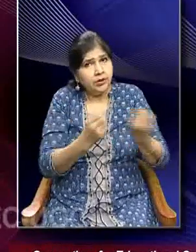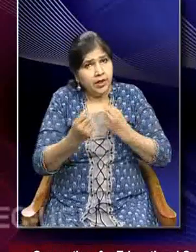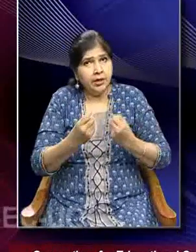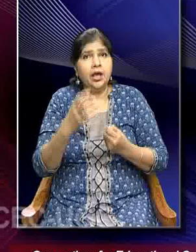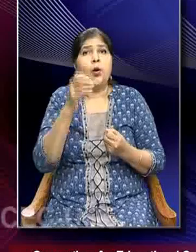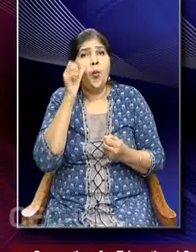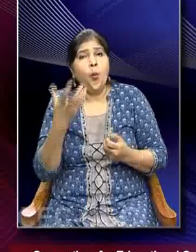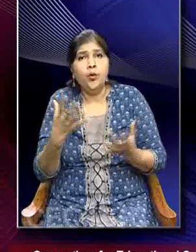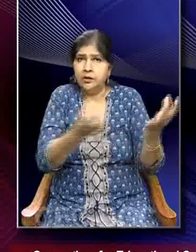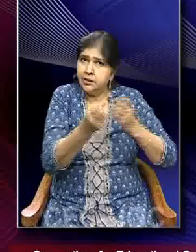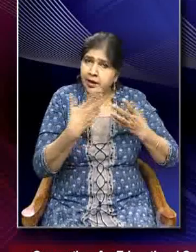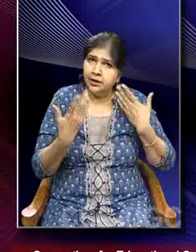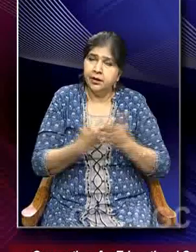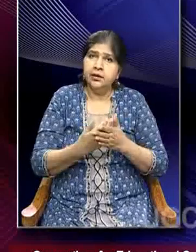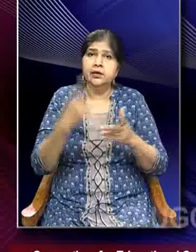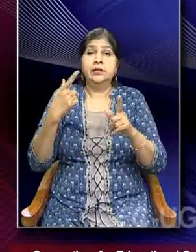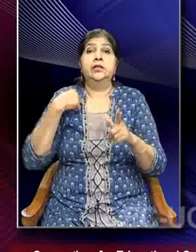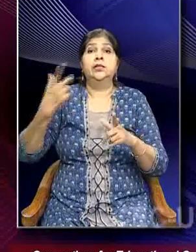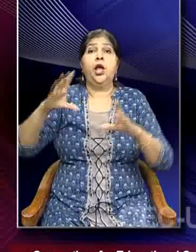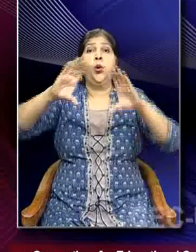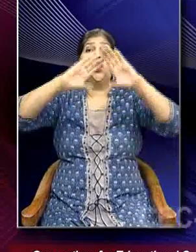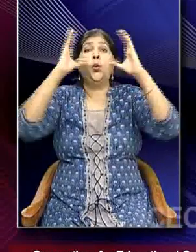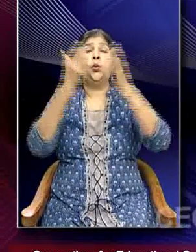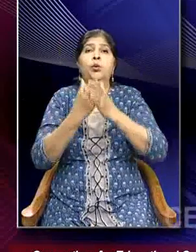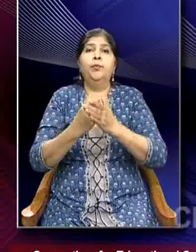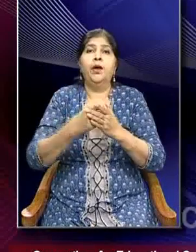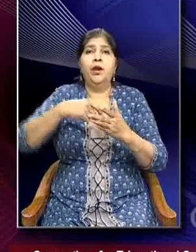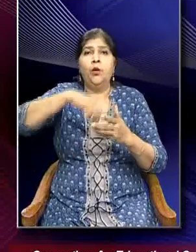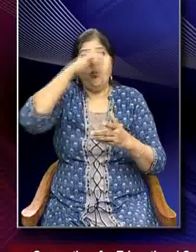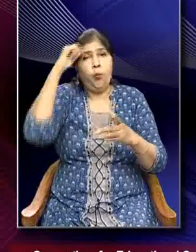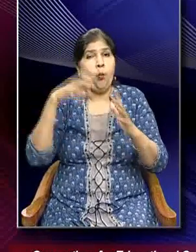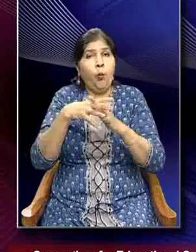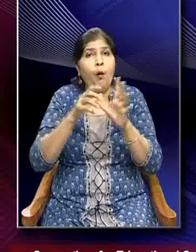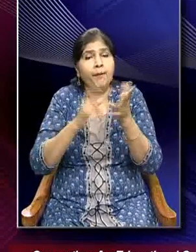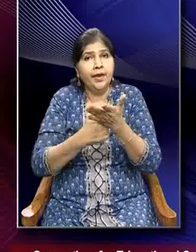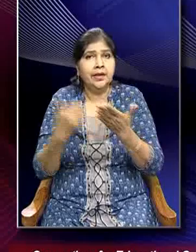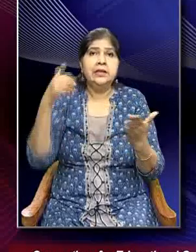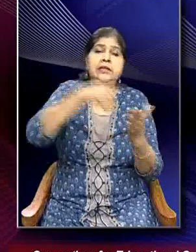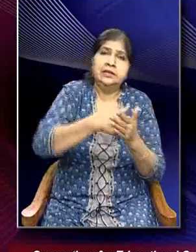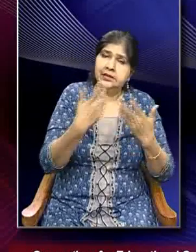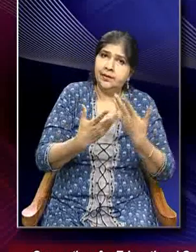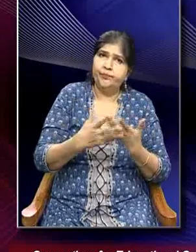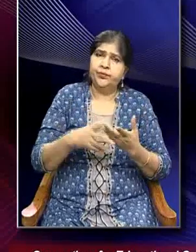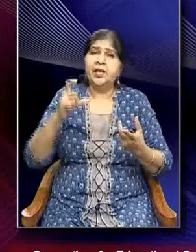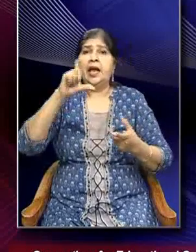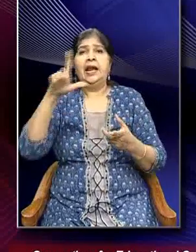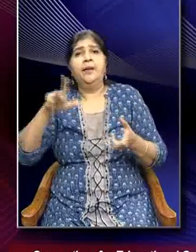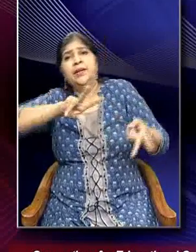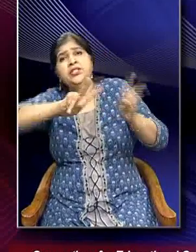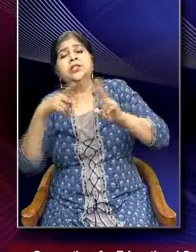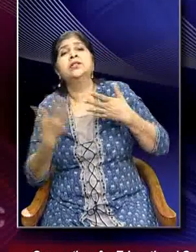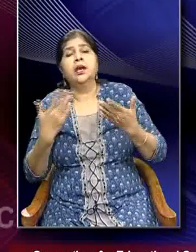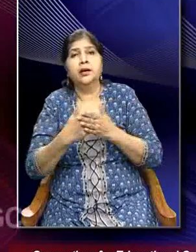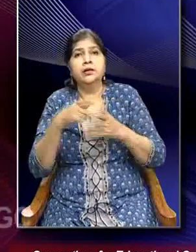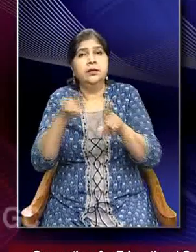which is an important cause also for climate change. Another important cause of climate change is that